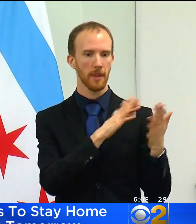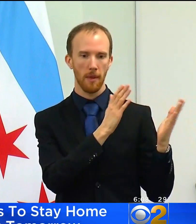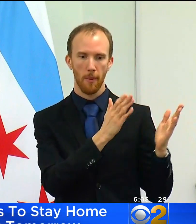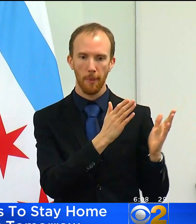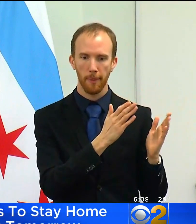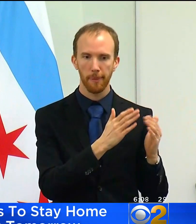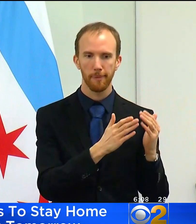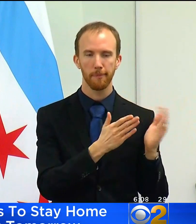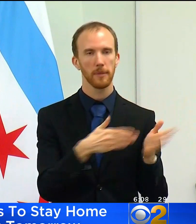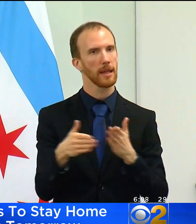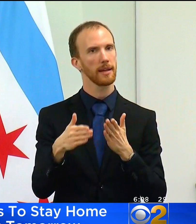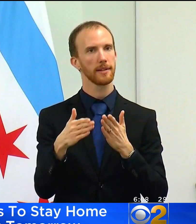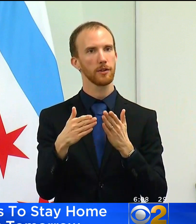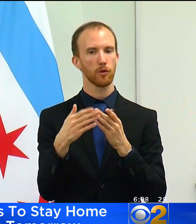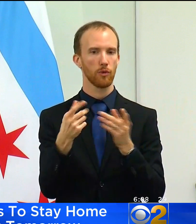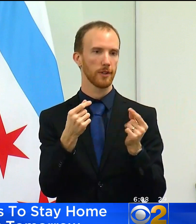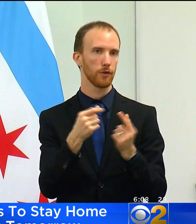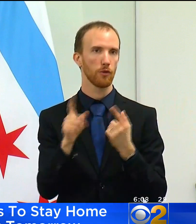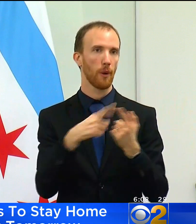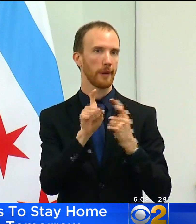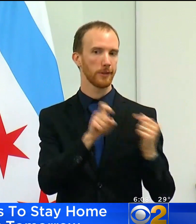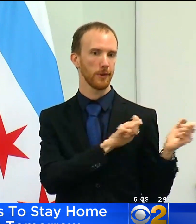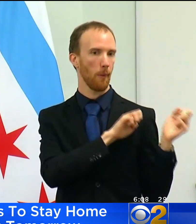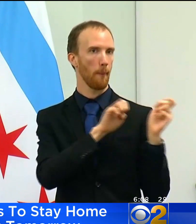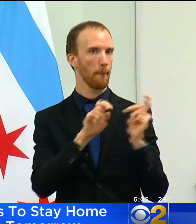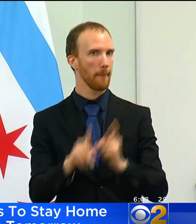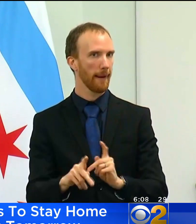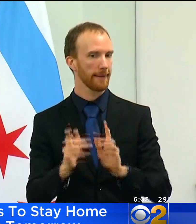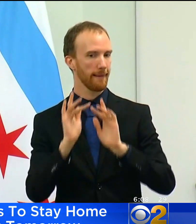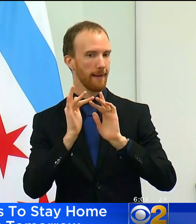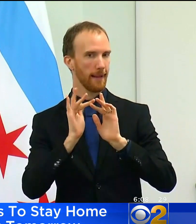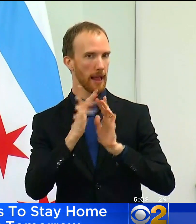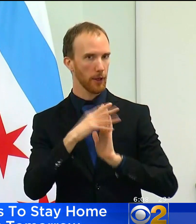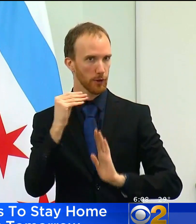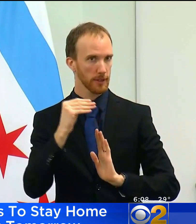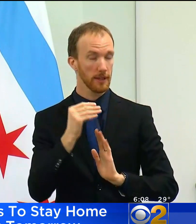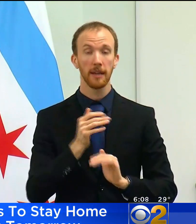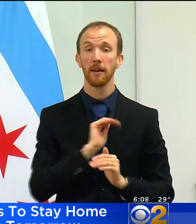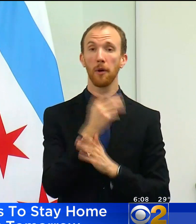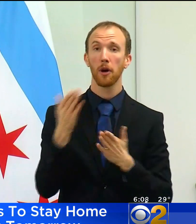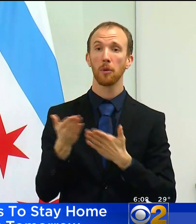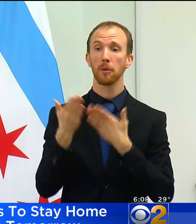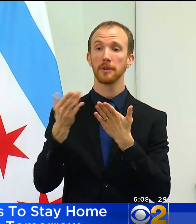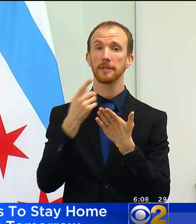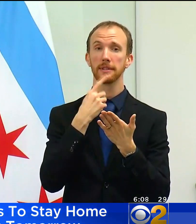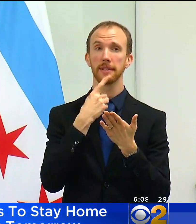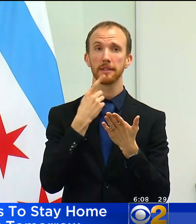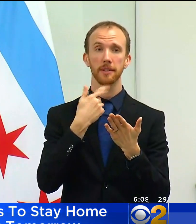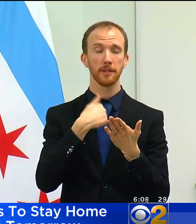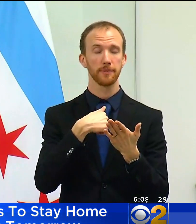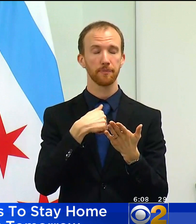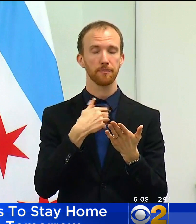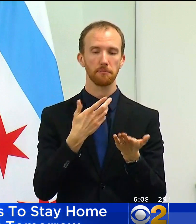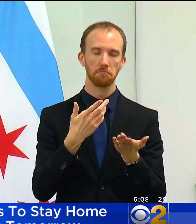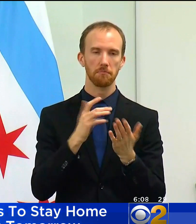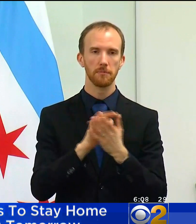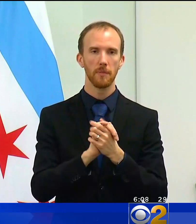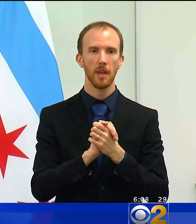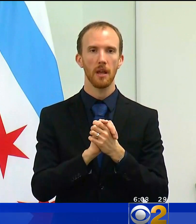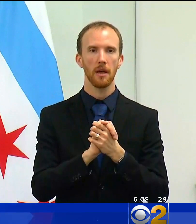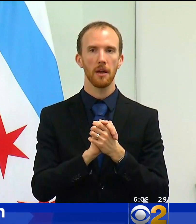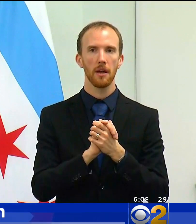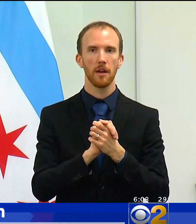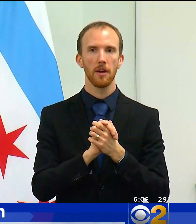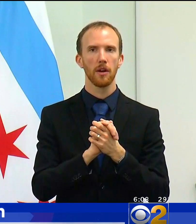online learning. Under our proposal, school public health officials establish the trans have a step once they